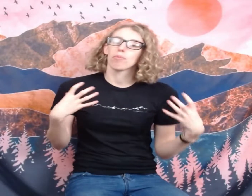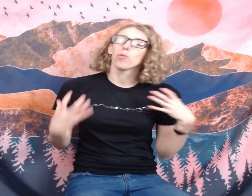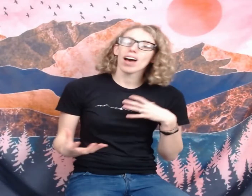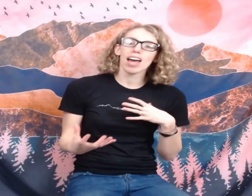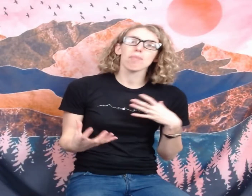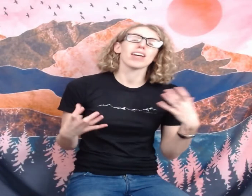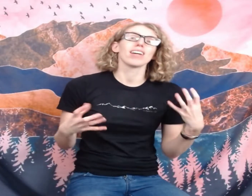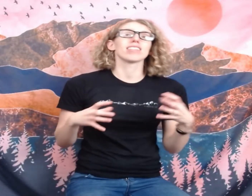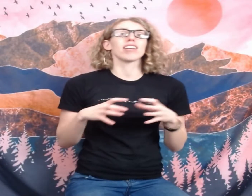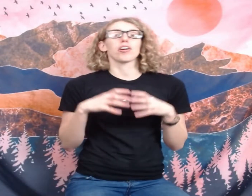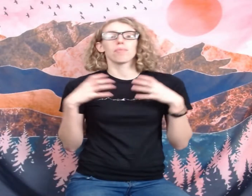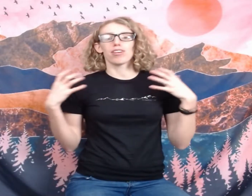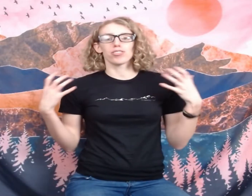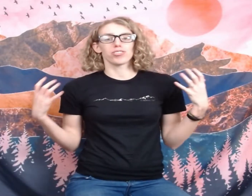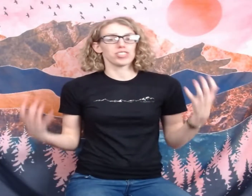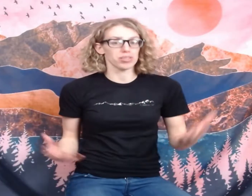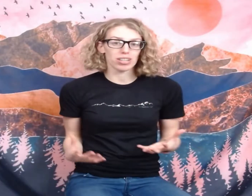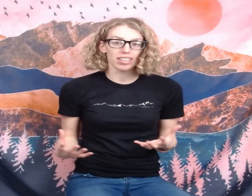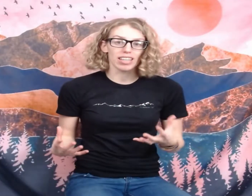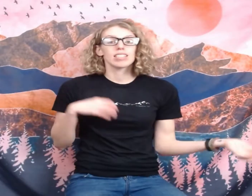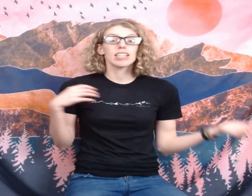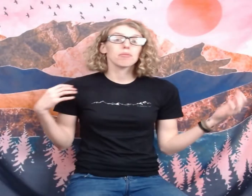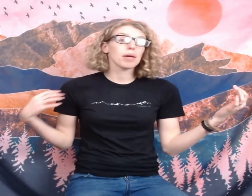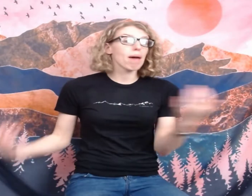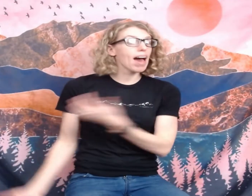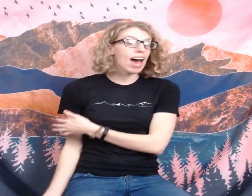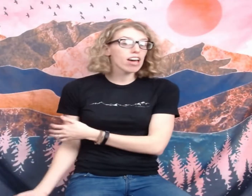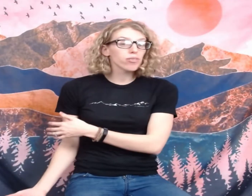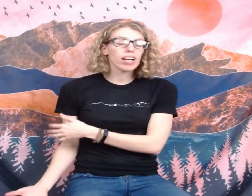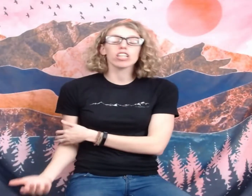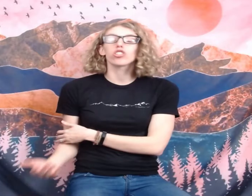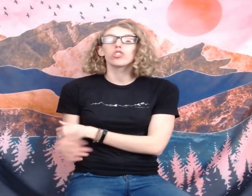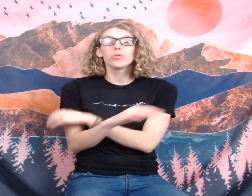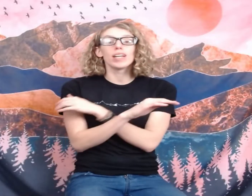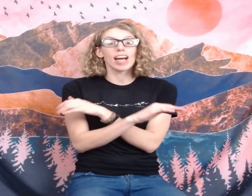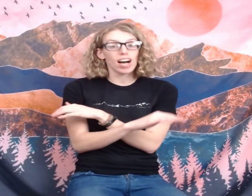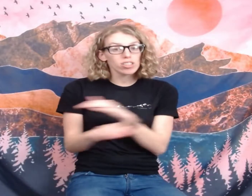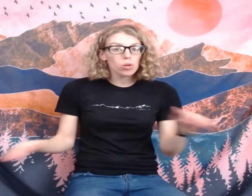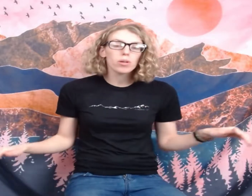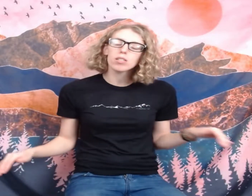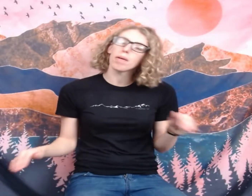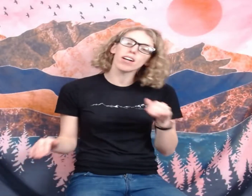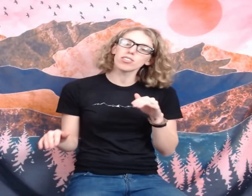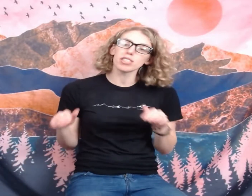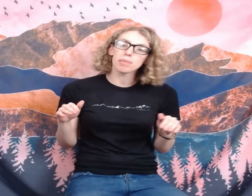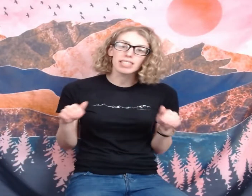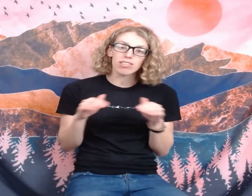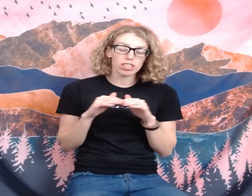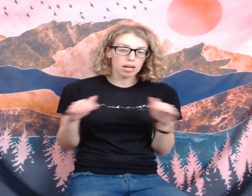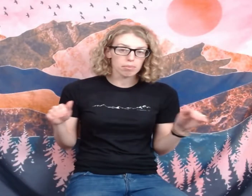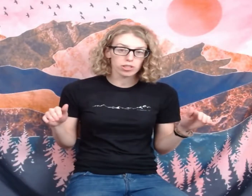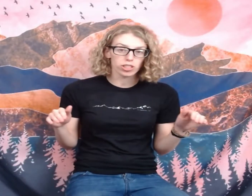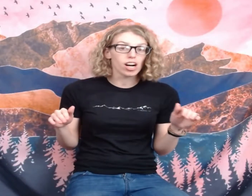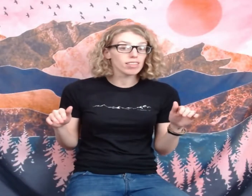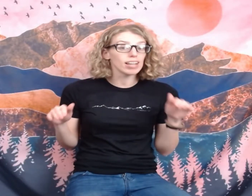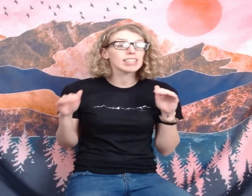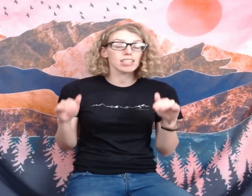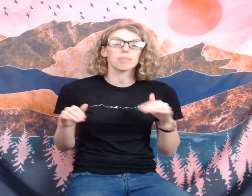way because they're measured differently. Sleeping pad ratings do not correspond to a specific temperature unlike sleeping